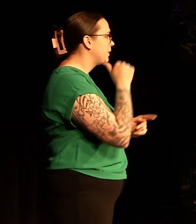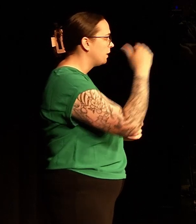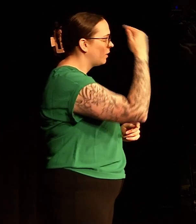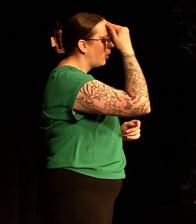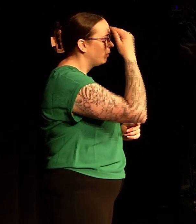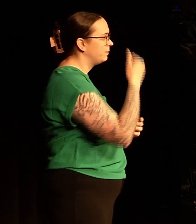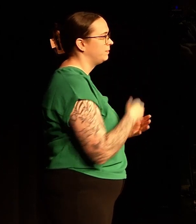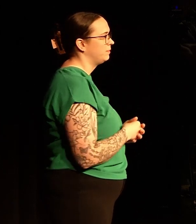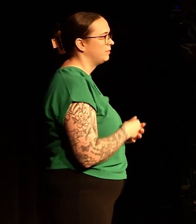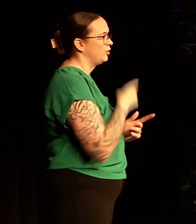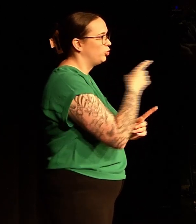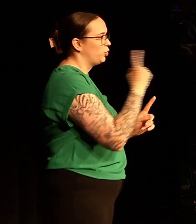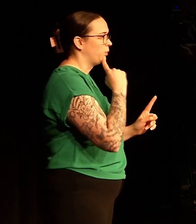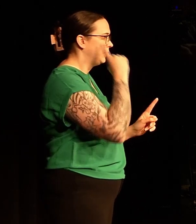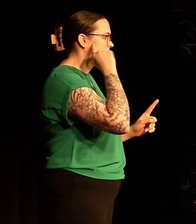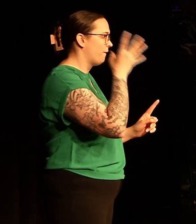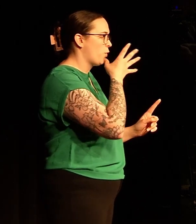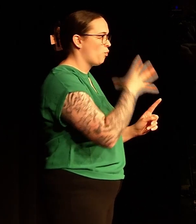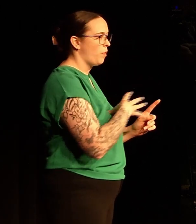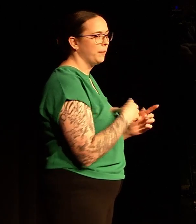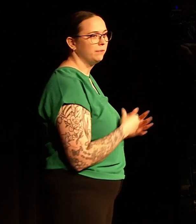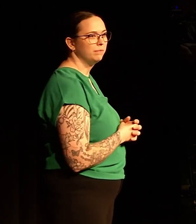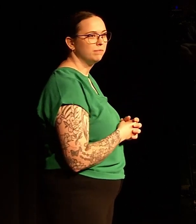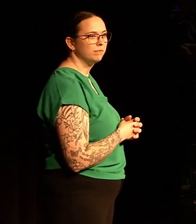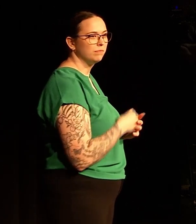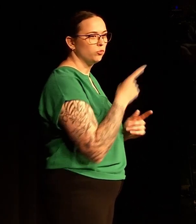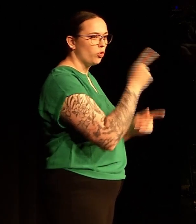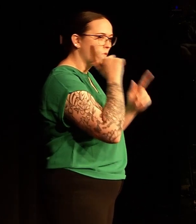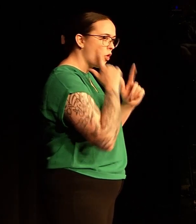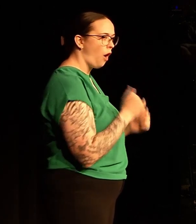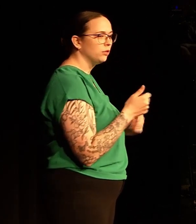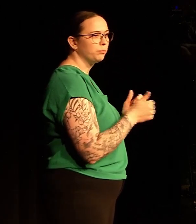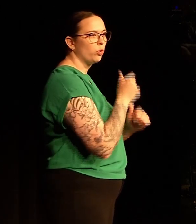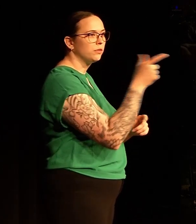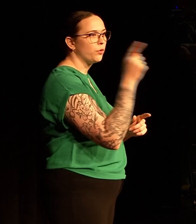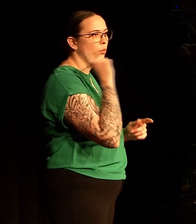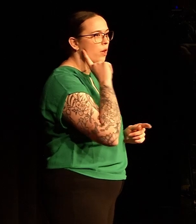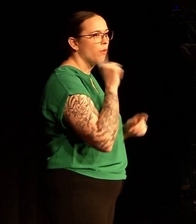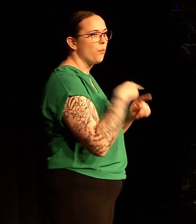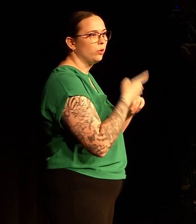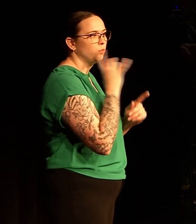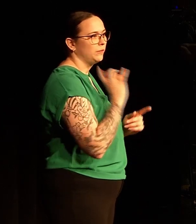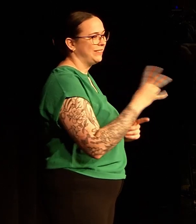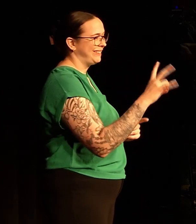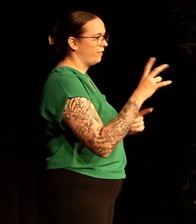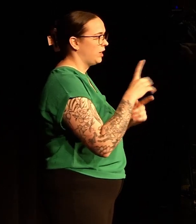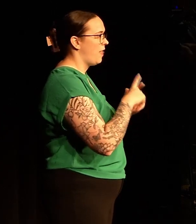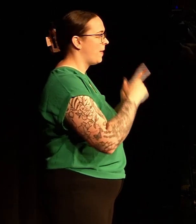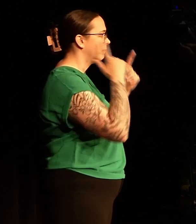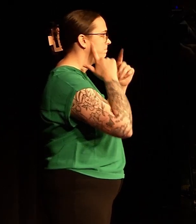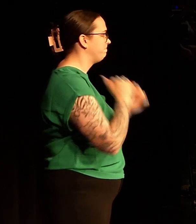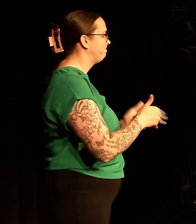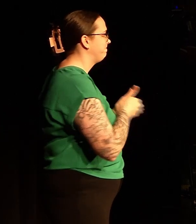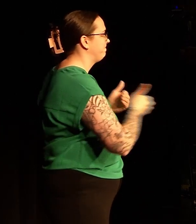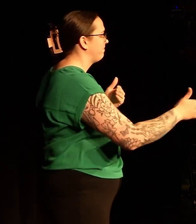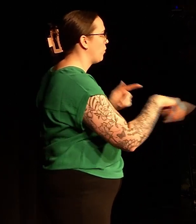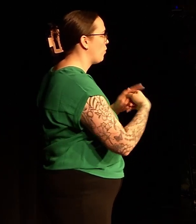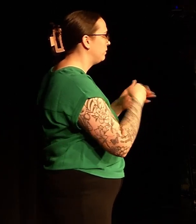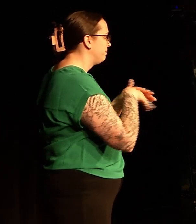And here's a fact most people don't know. She was a deaf woman. She lost most of her hearing when she was 17 and then she